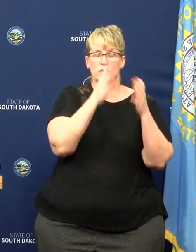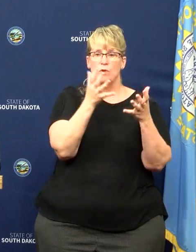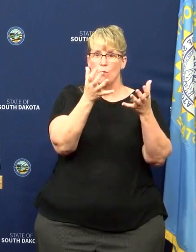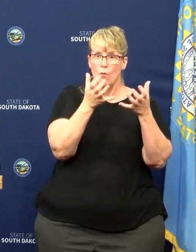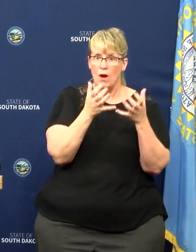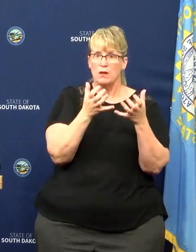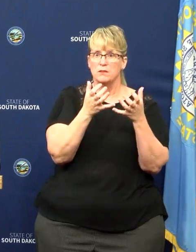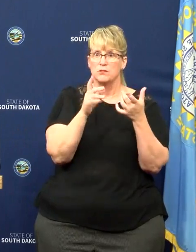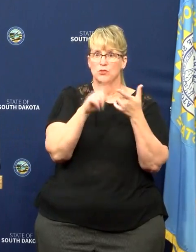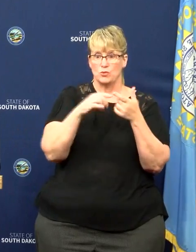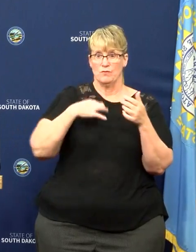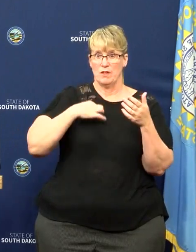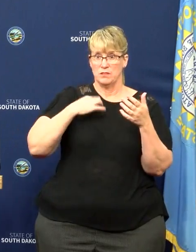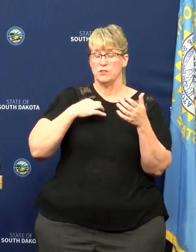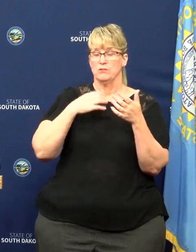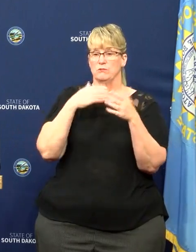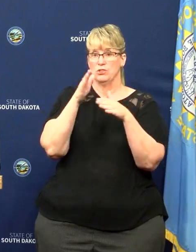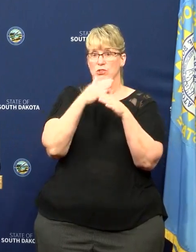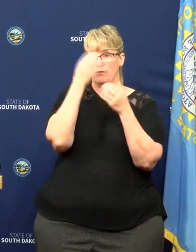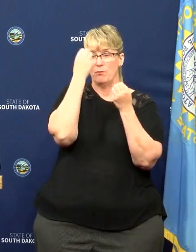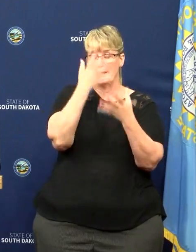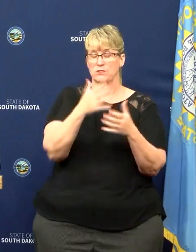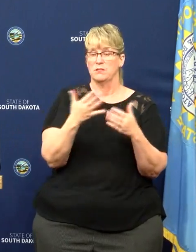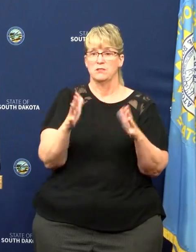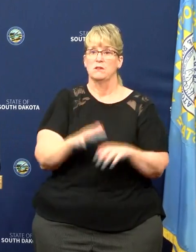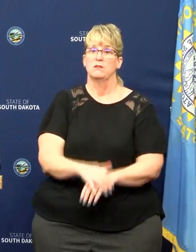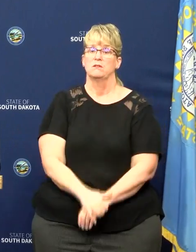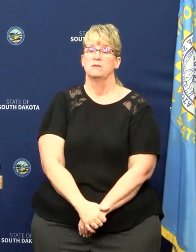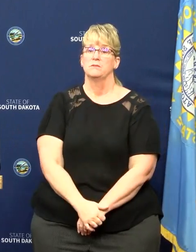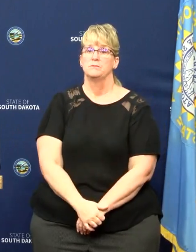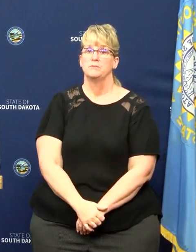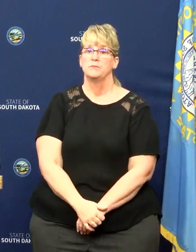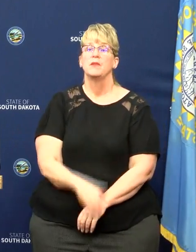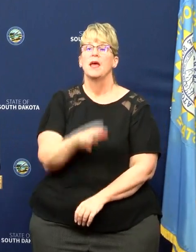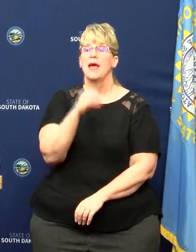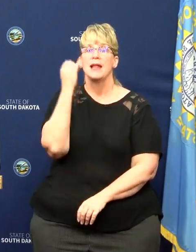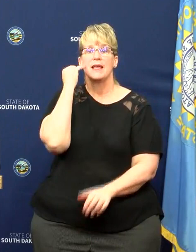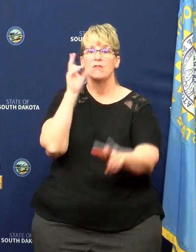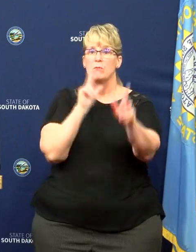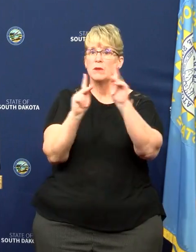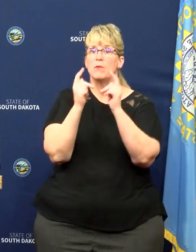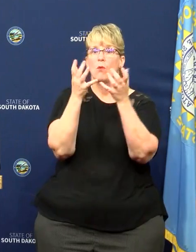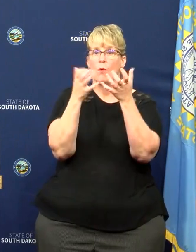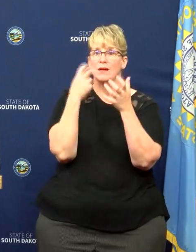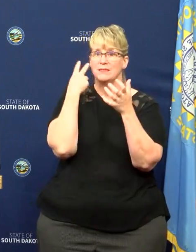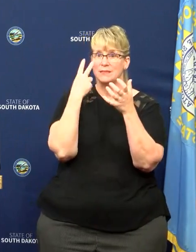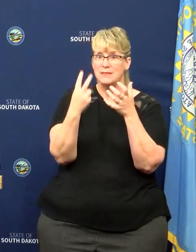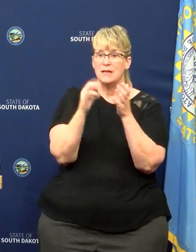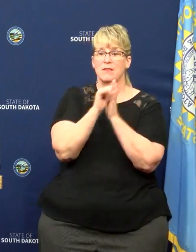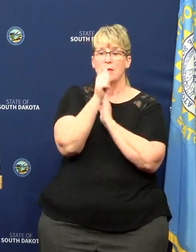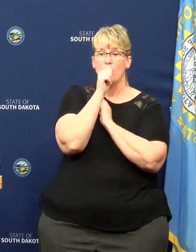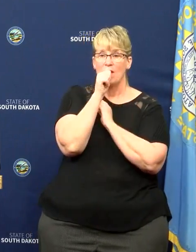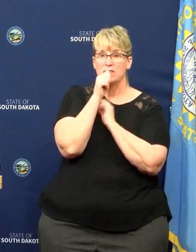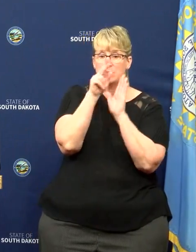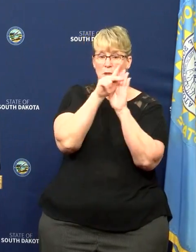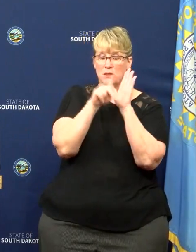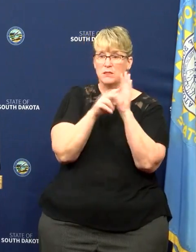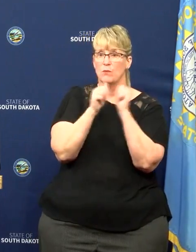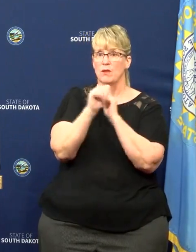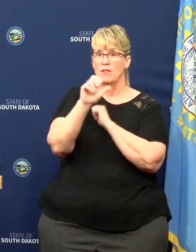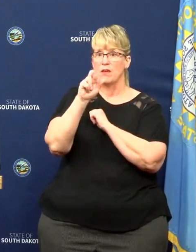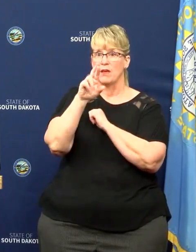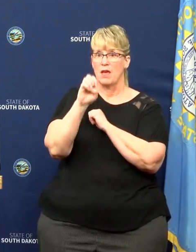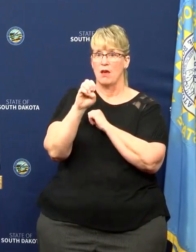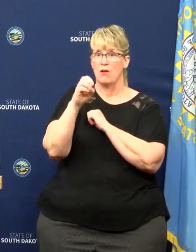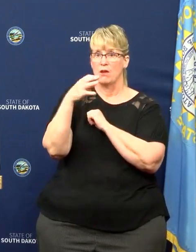at a certain time to voluntarily do so. And if folks would like to see the privacy policy on the Cure 19